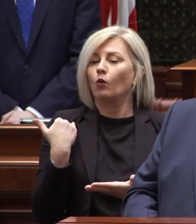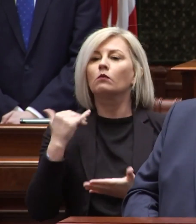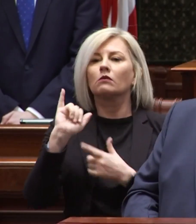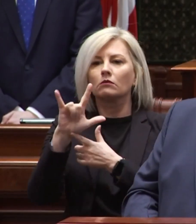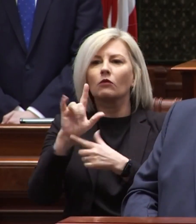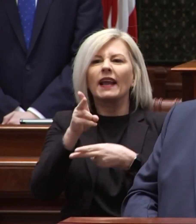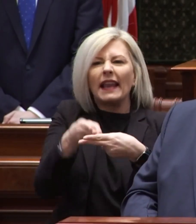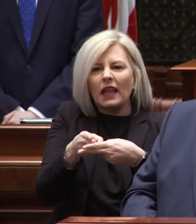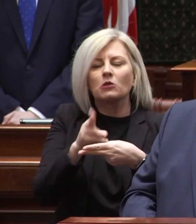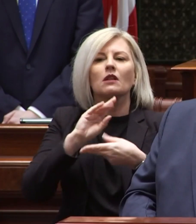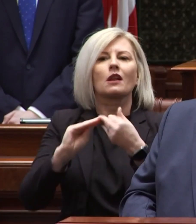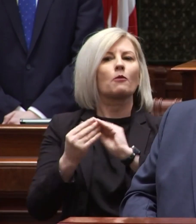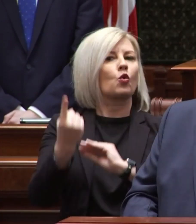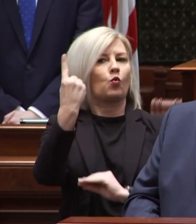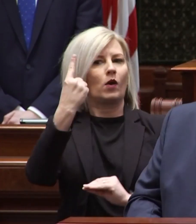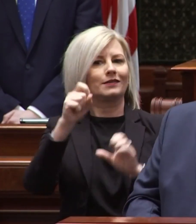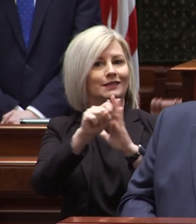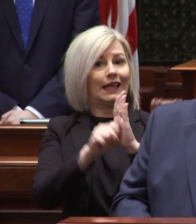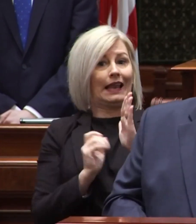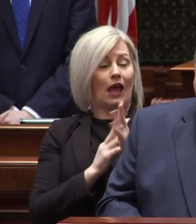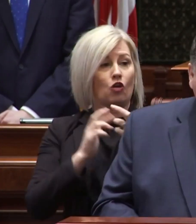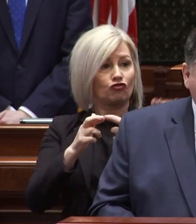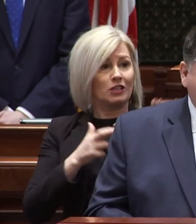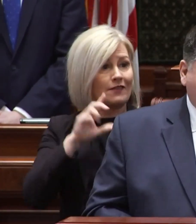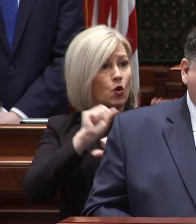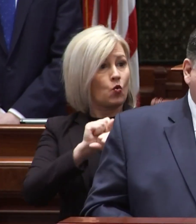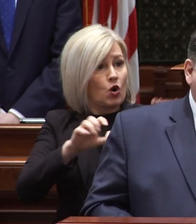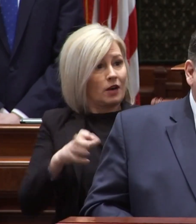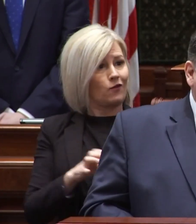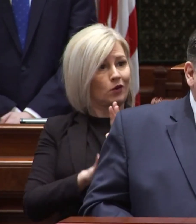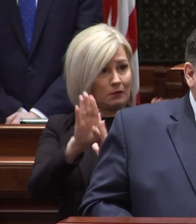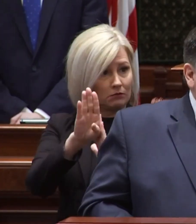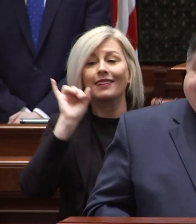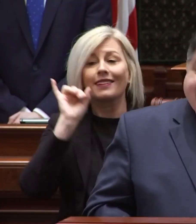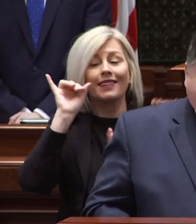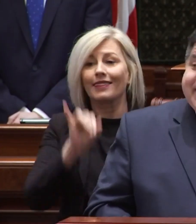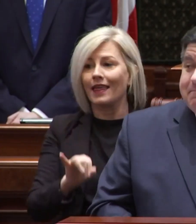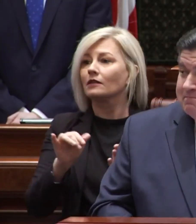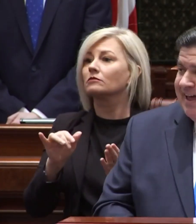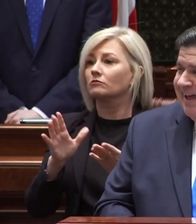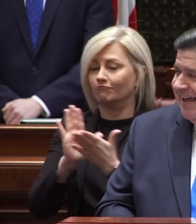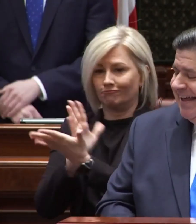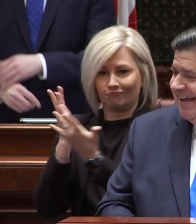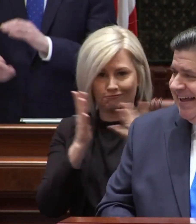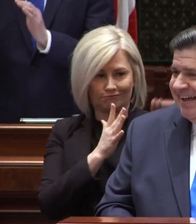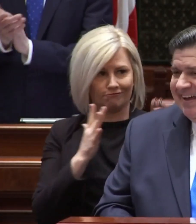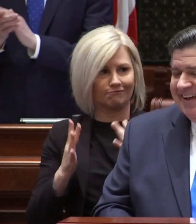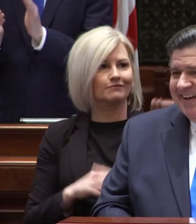named the number one state in our region for workforce development that's because yeah